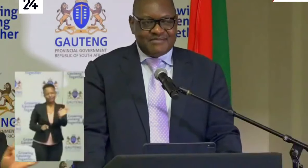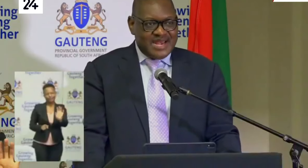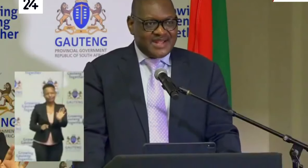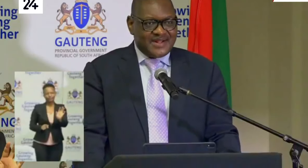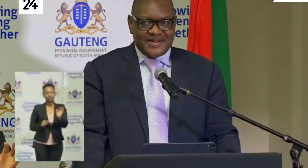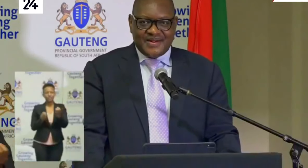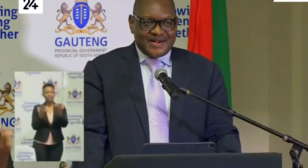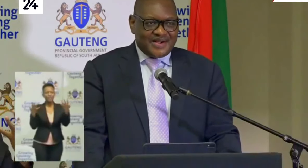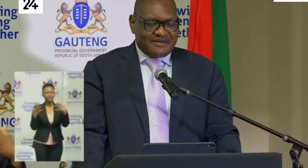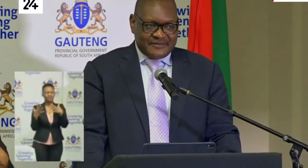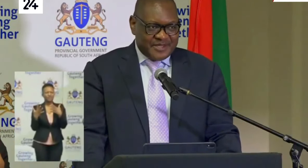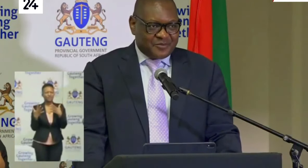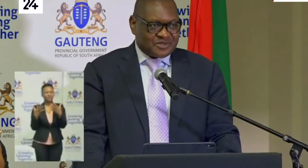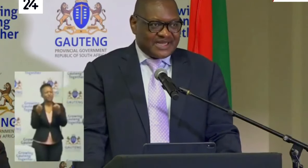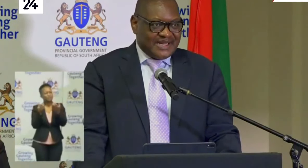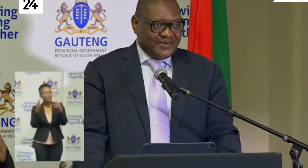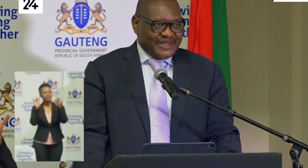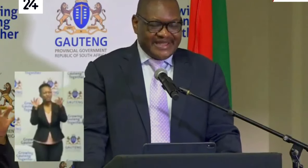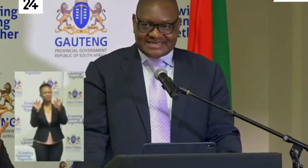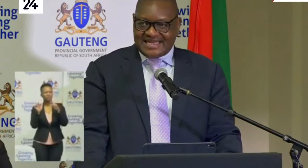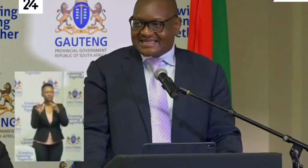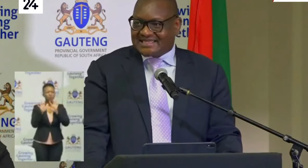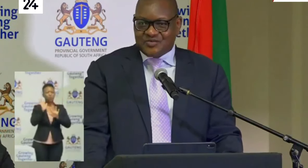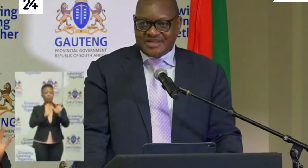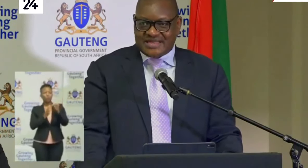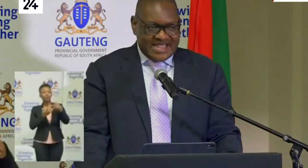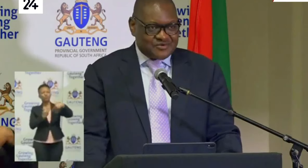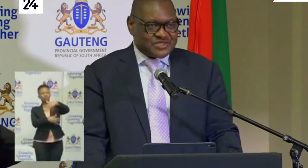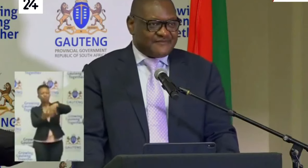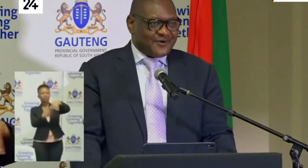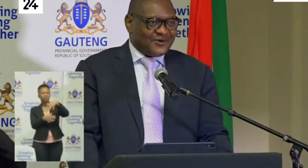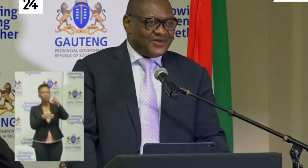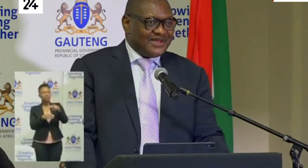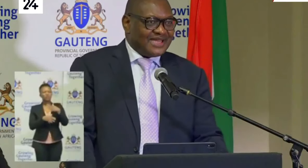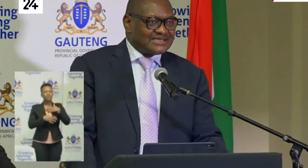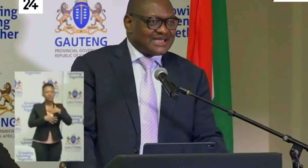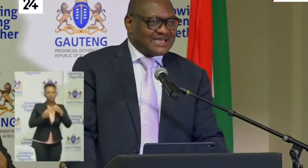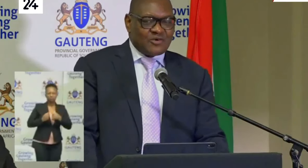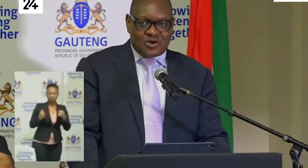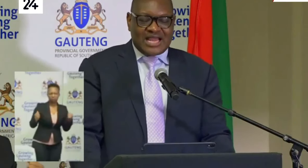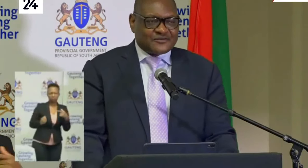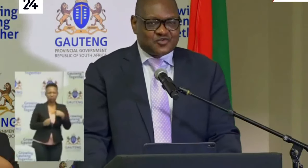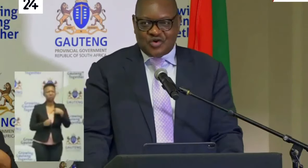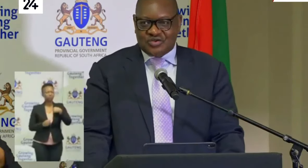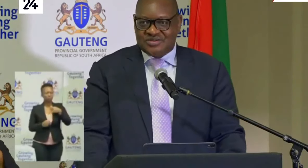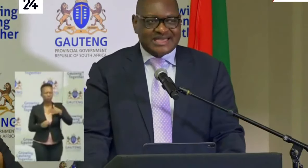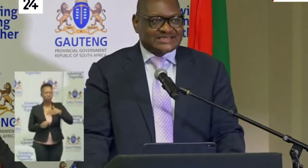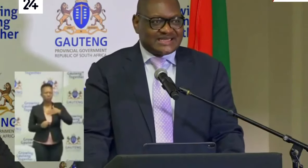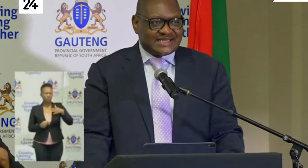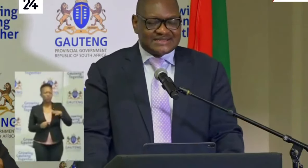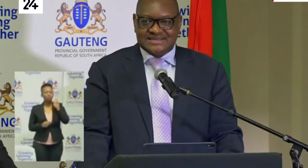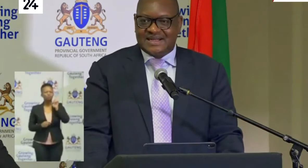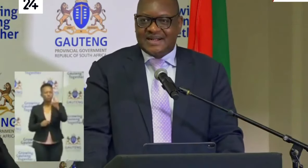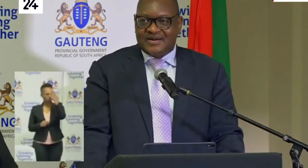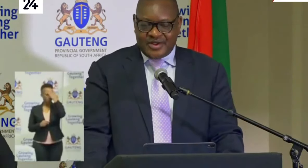Many of the people there we interacted with came to the fore and said they would love to know their